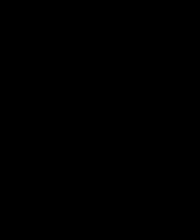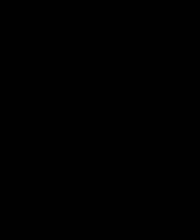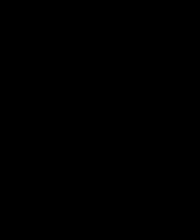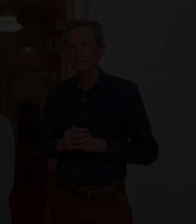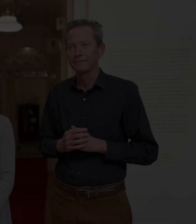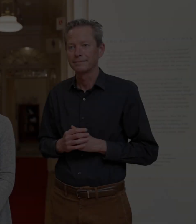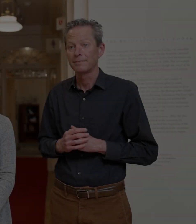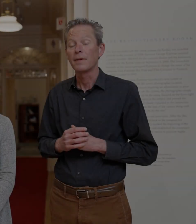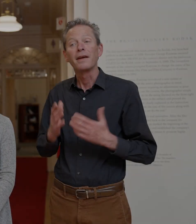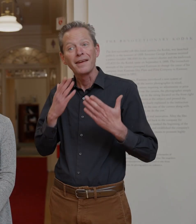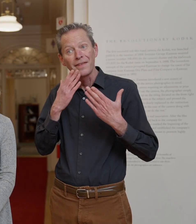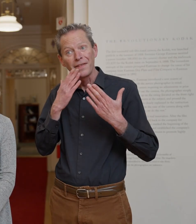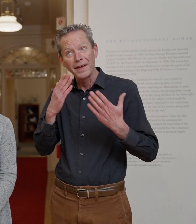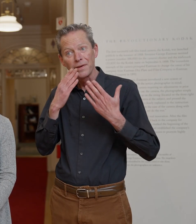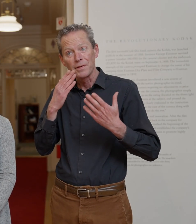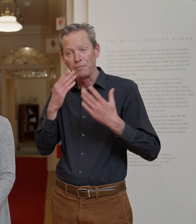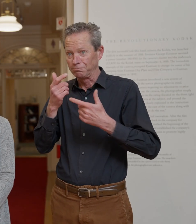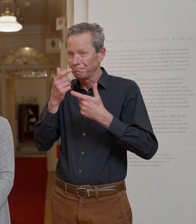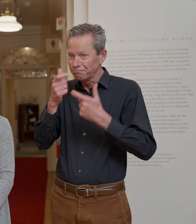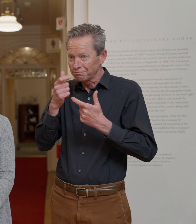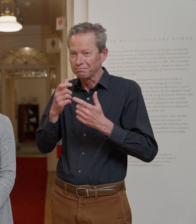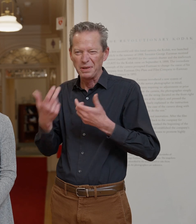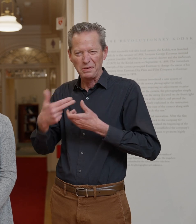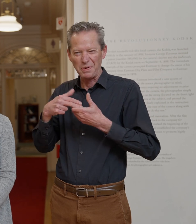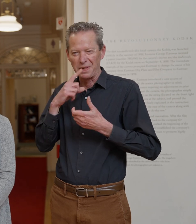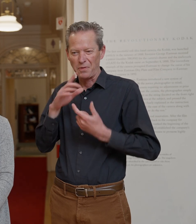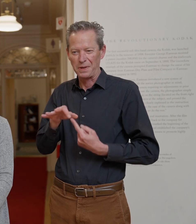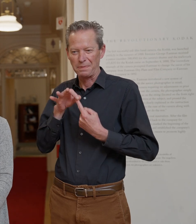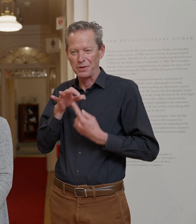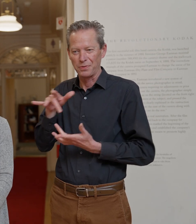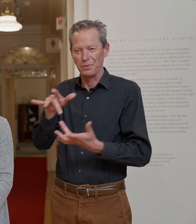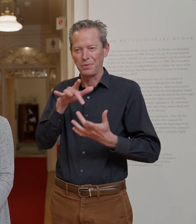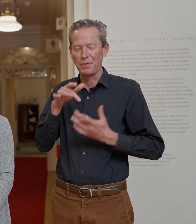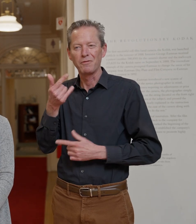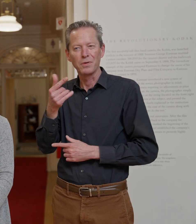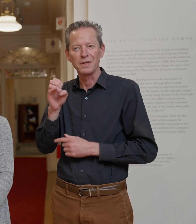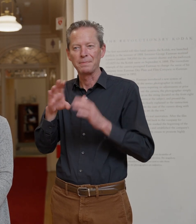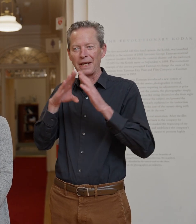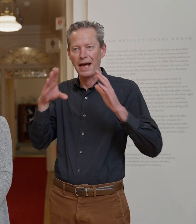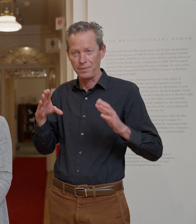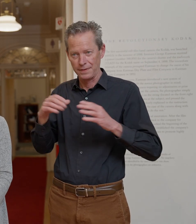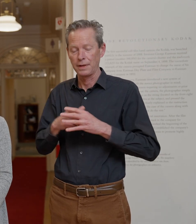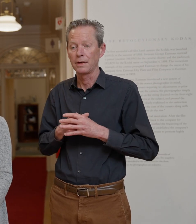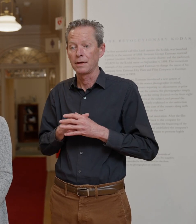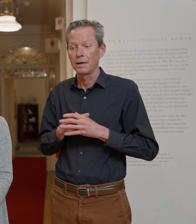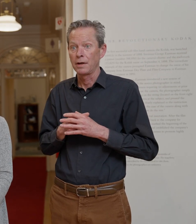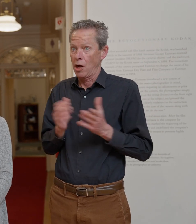Thank you so much for joining us today for this special tour of the George Eastman House. I encourage you if you have